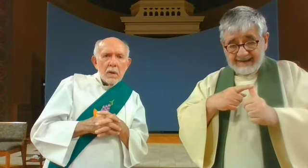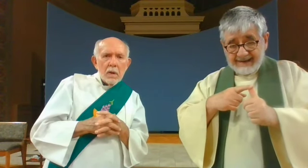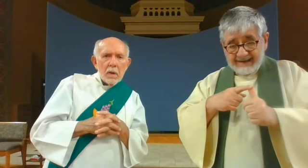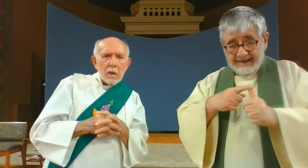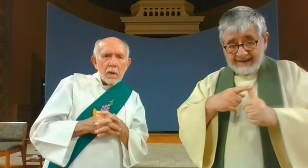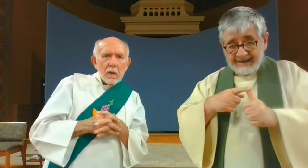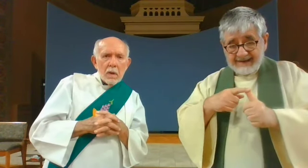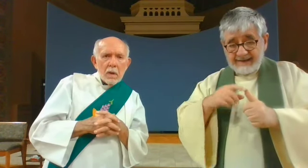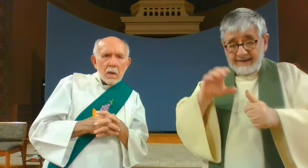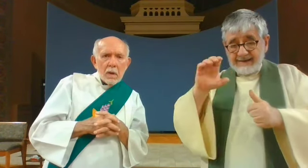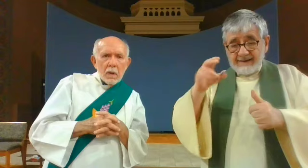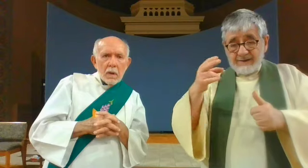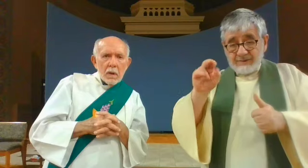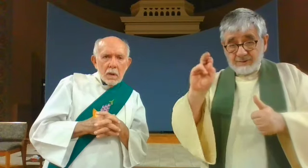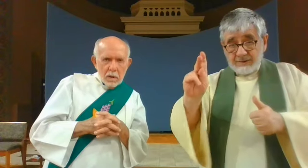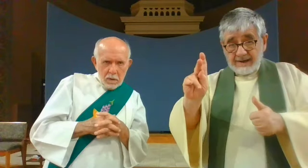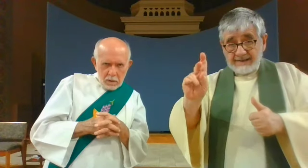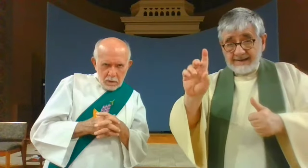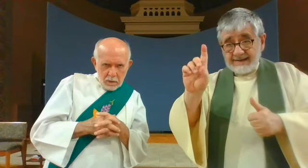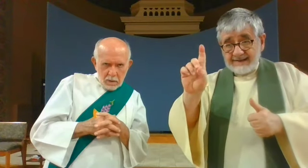Chuck DiVincenzo